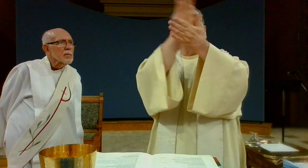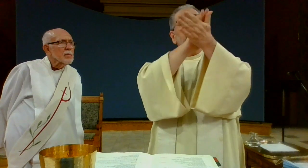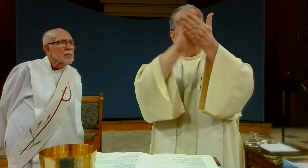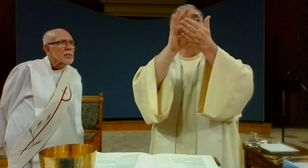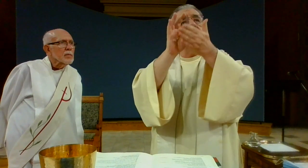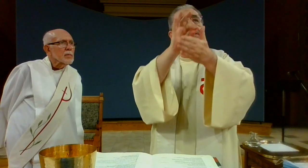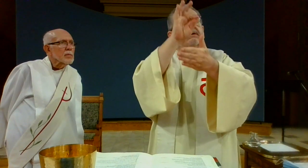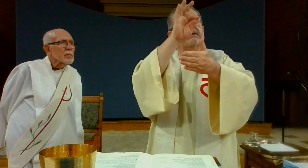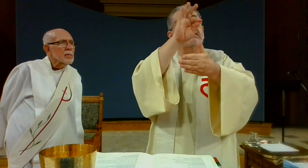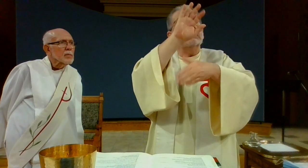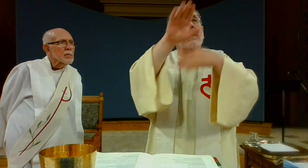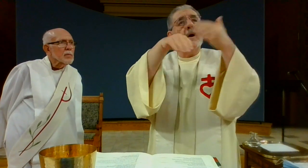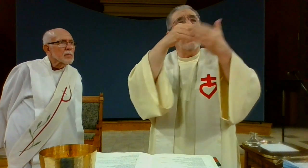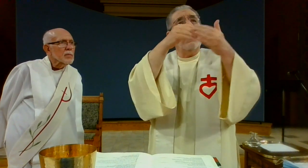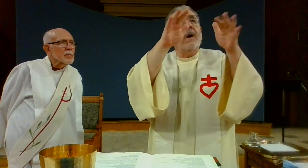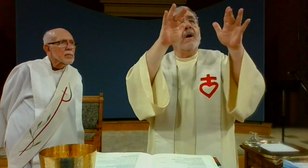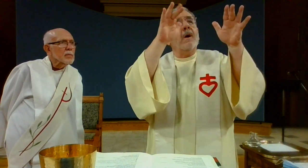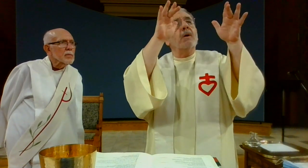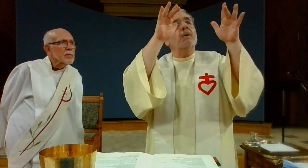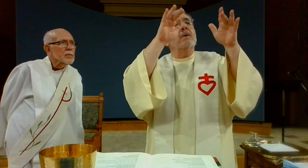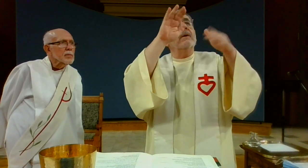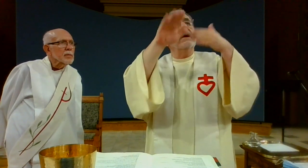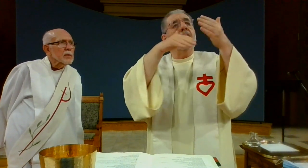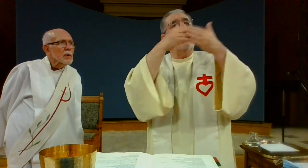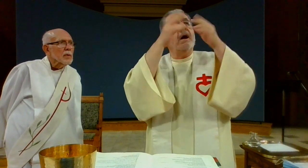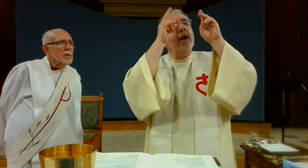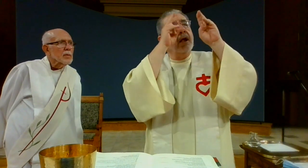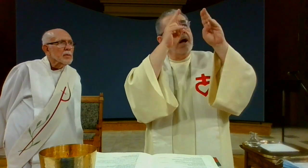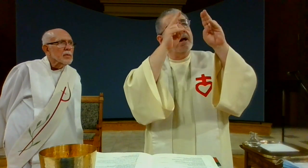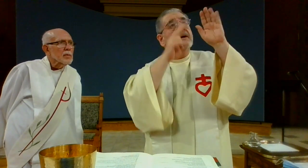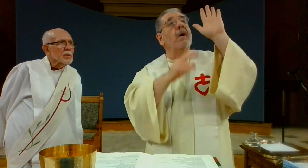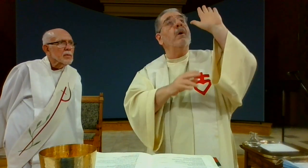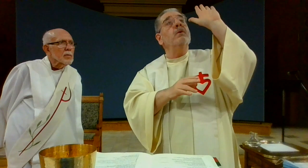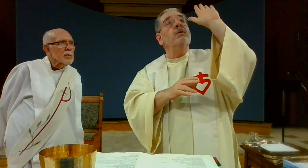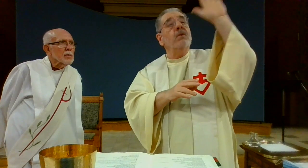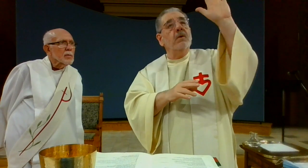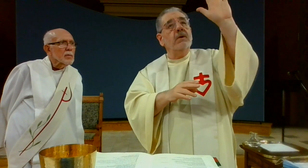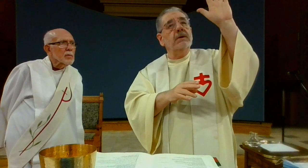in the unity of the holy spirit all glory and honor is yours forever